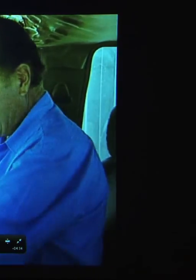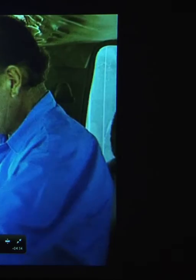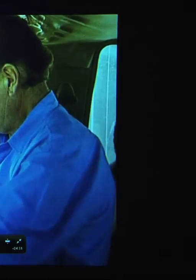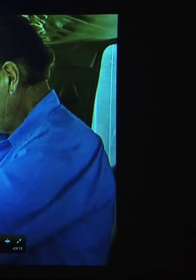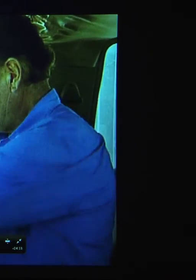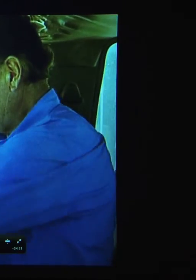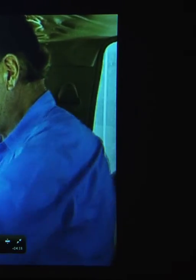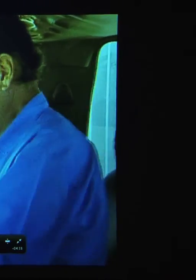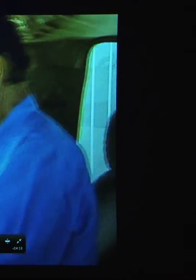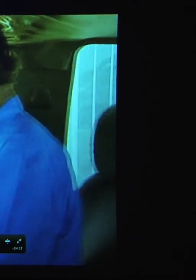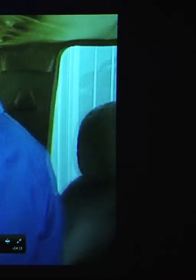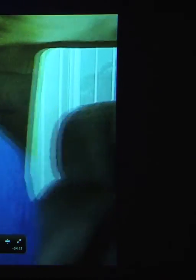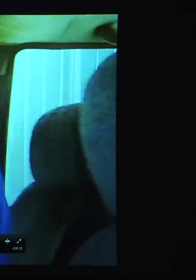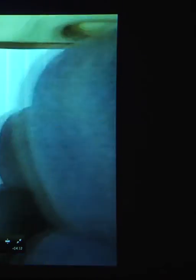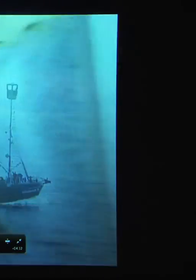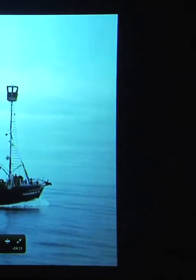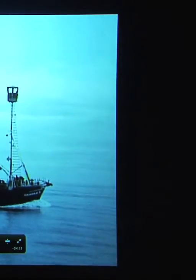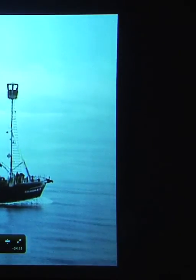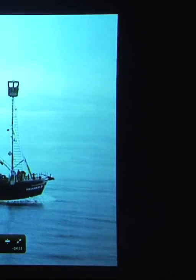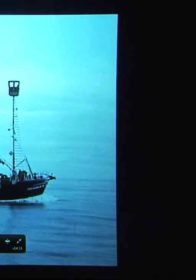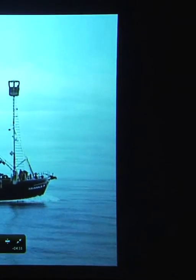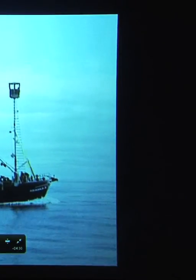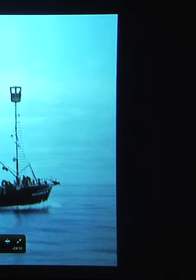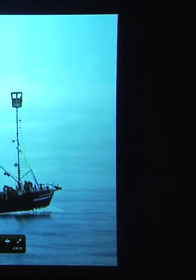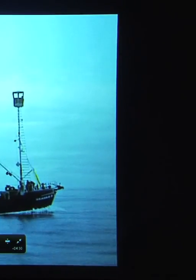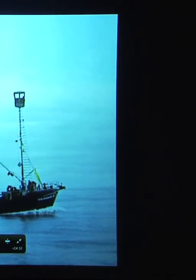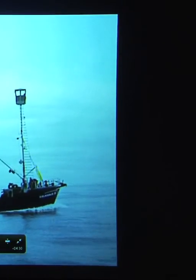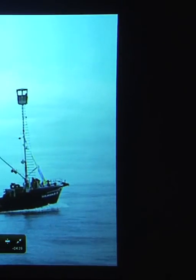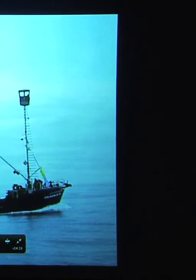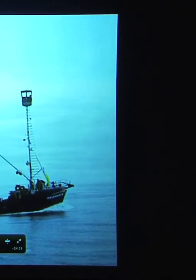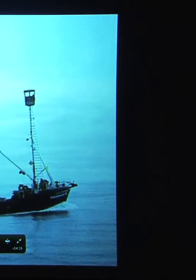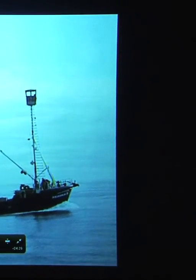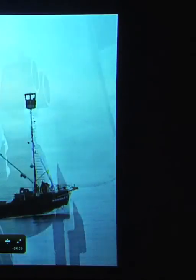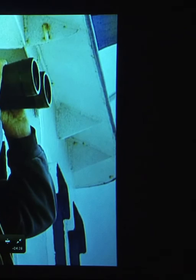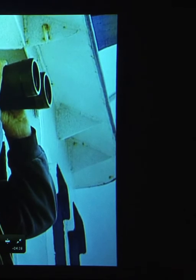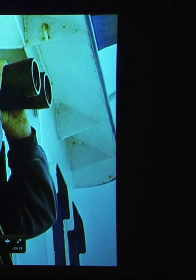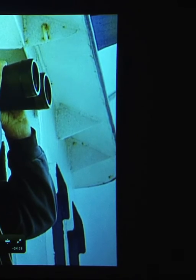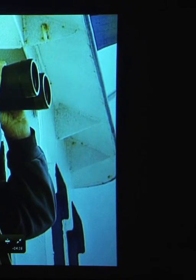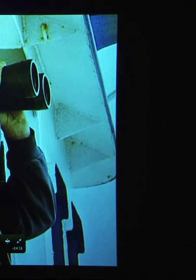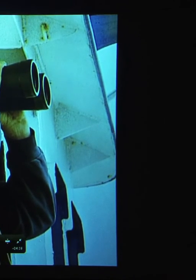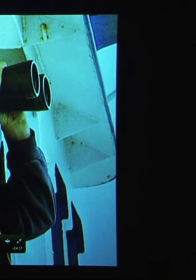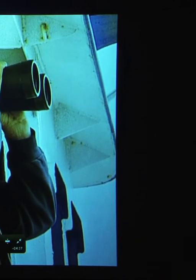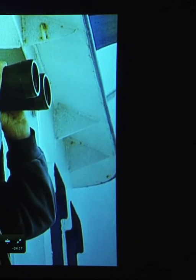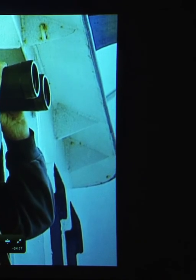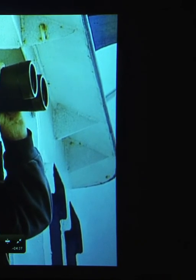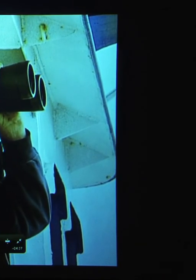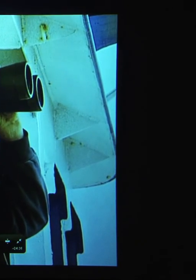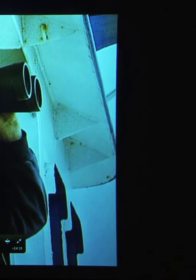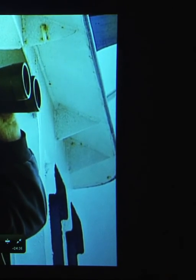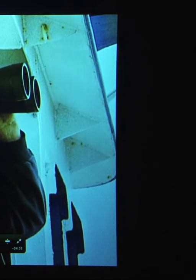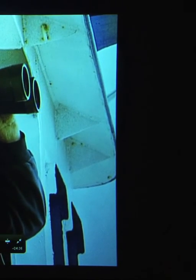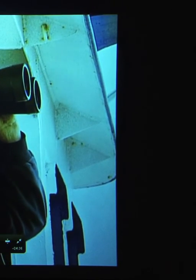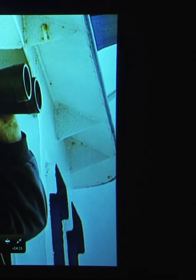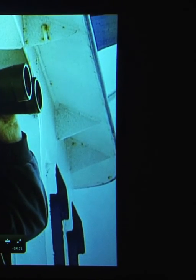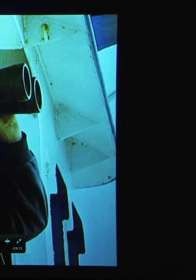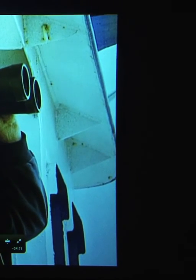traditional way throughout the Pacific and Indian Oceans, with fishing pole and net. But by the late 80s, too many fish